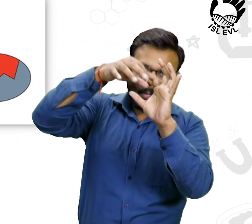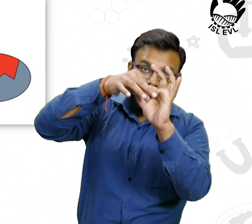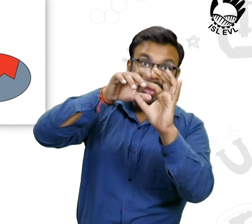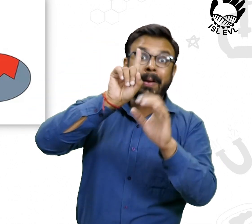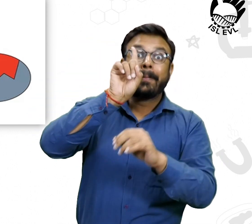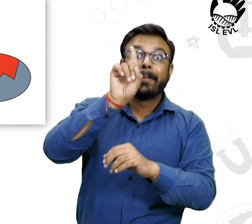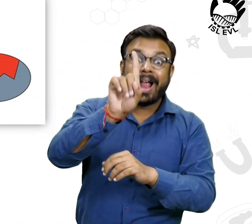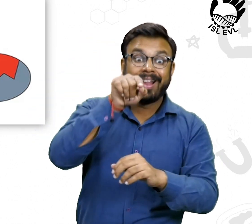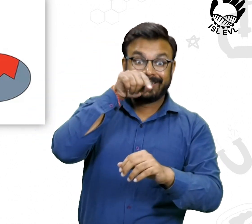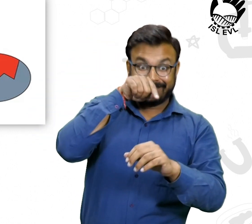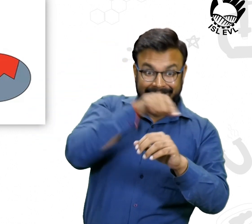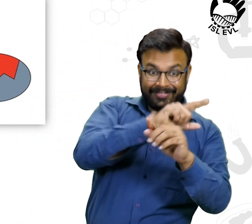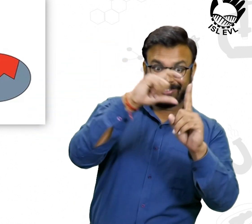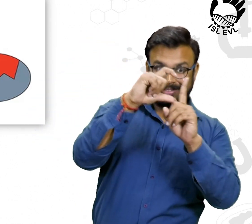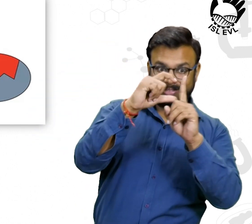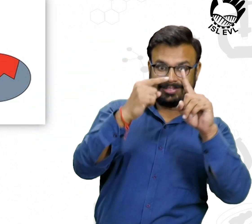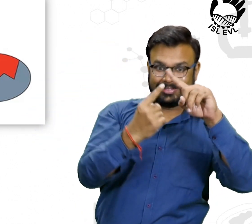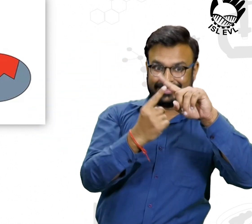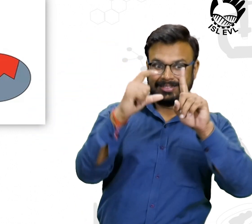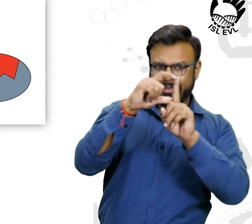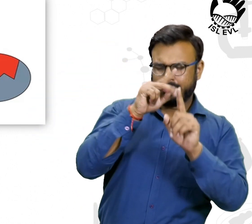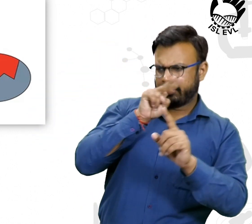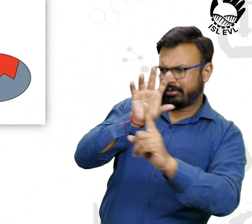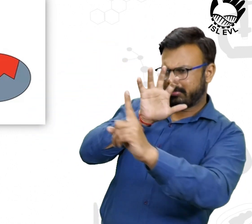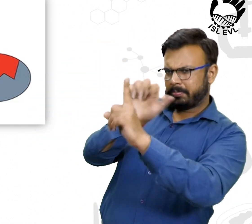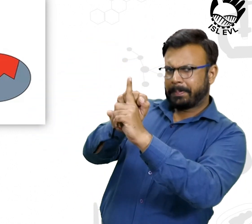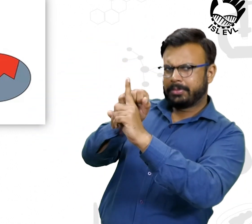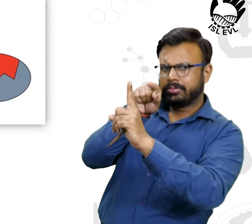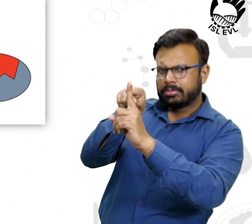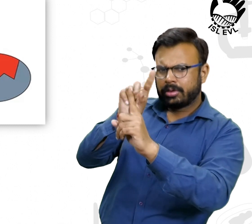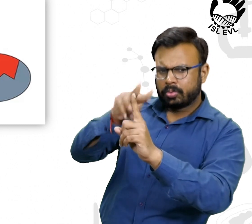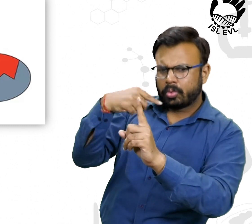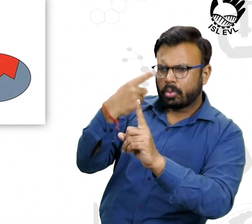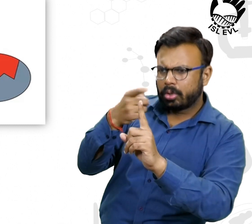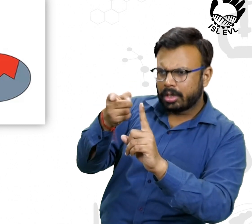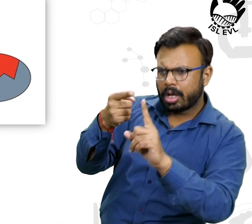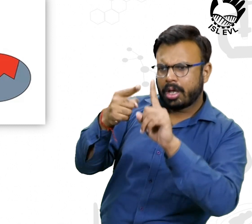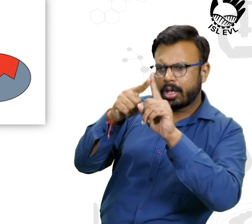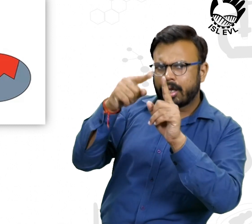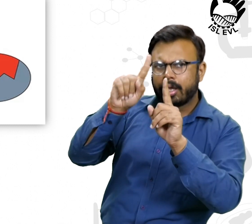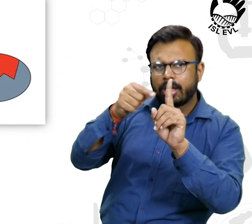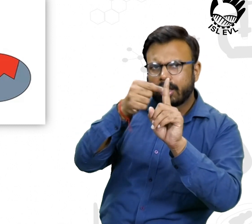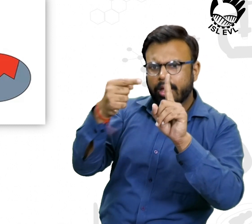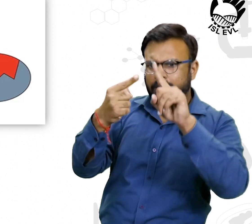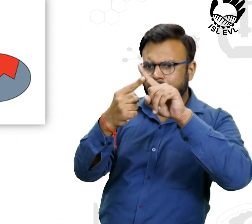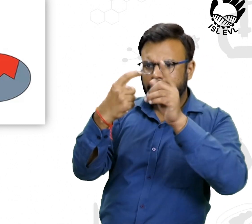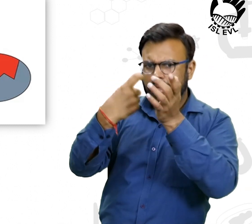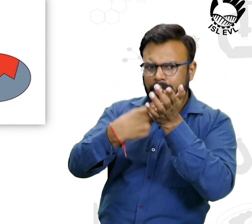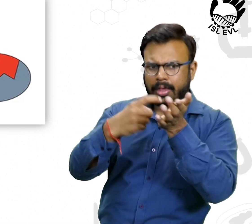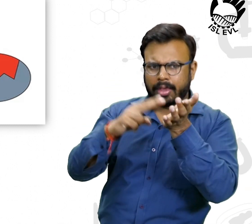But the DTD identifies its specific tRNA